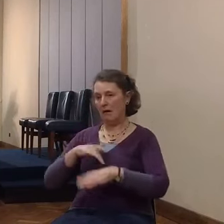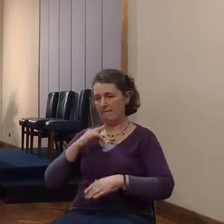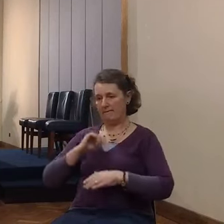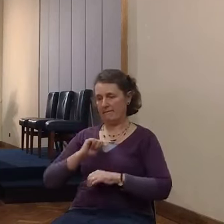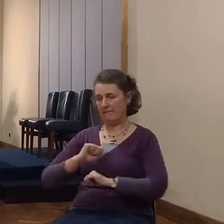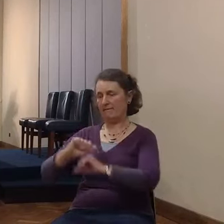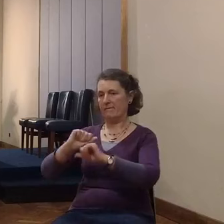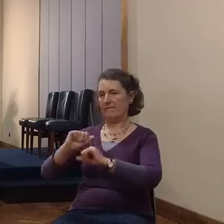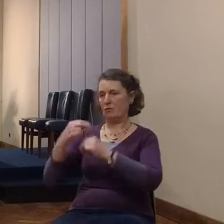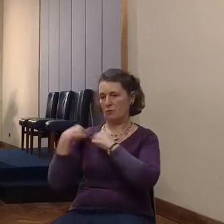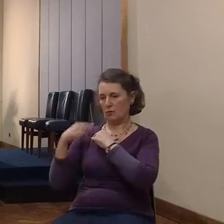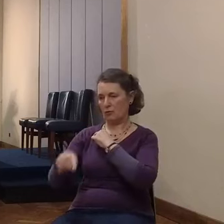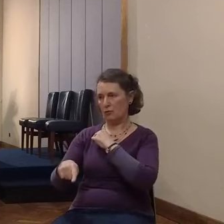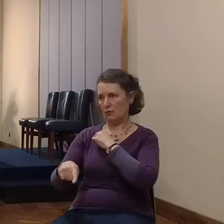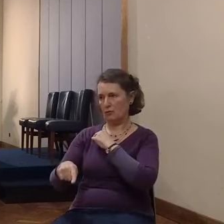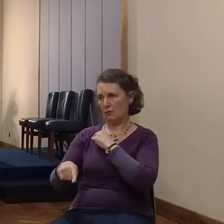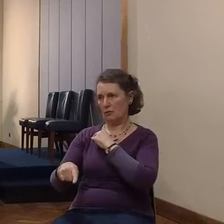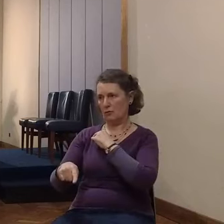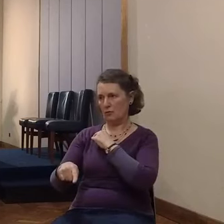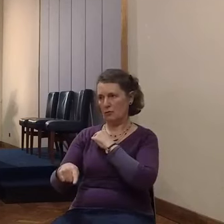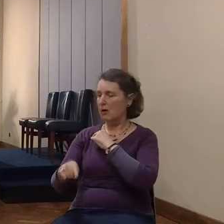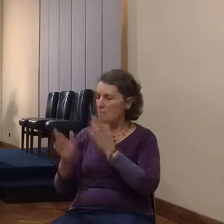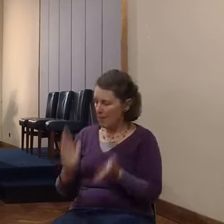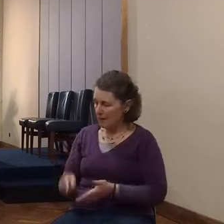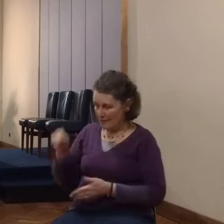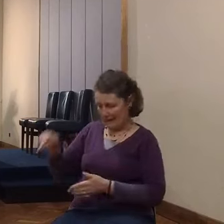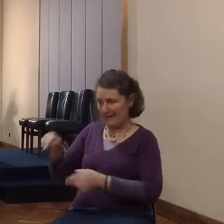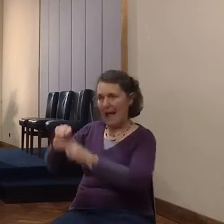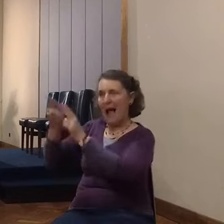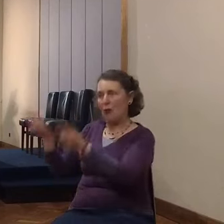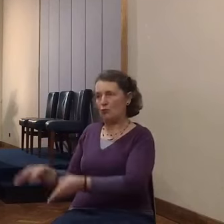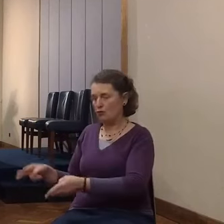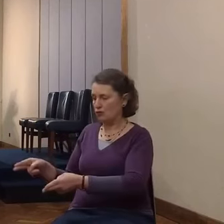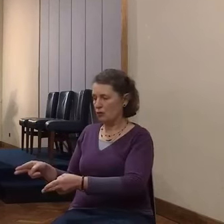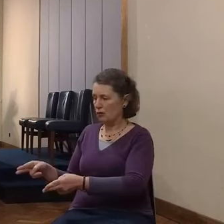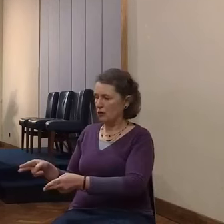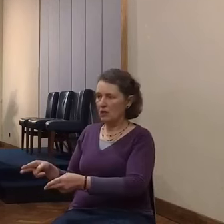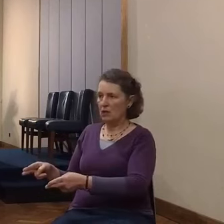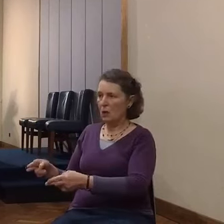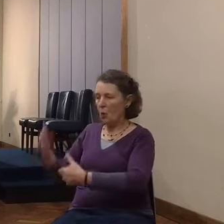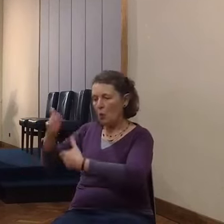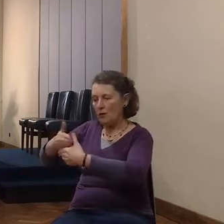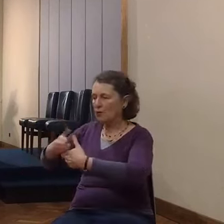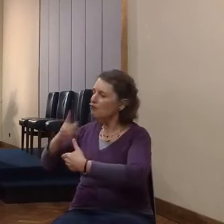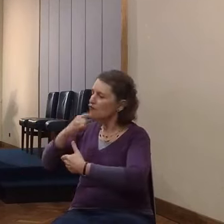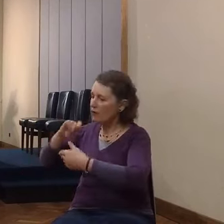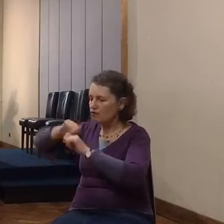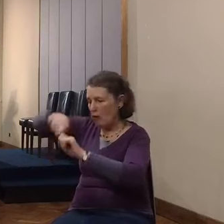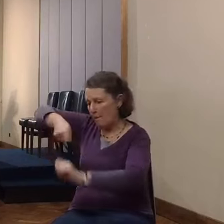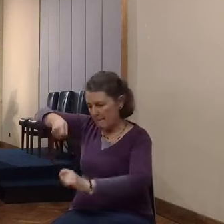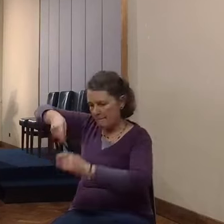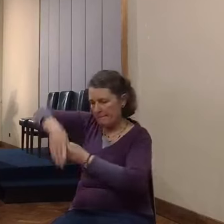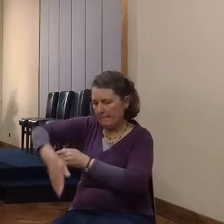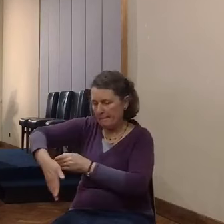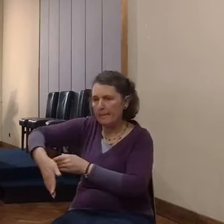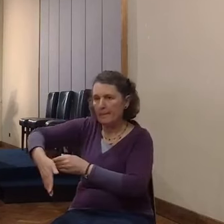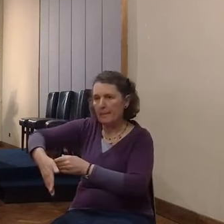the right house with the scarlet cord out of the window, and we shall make sure